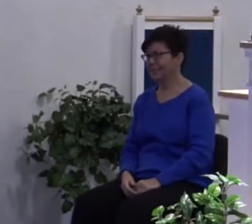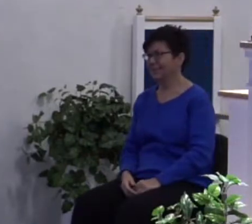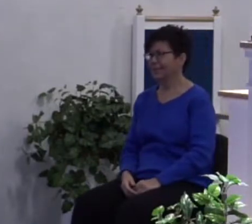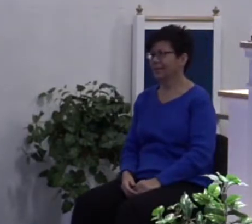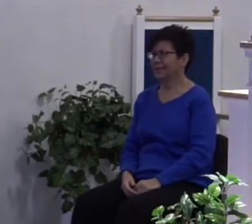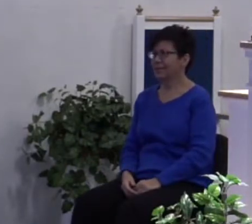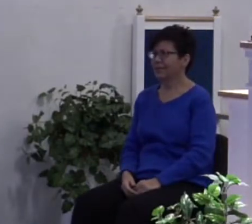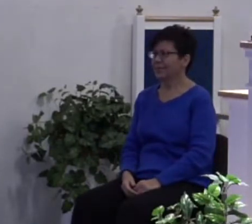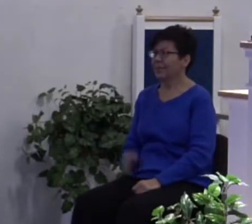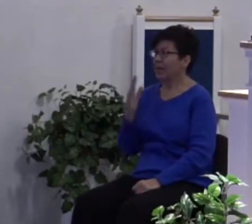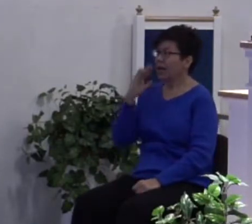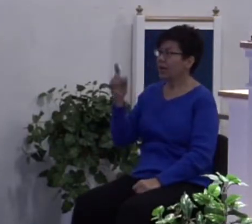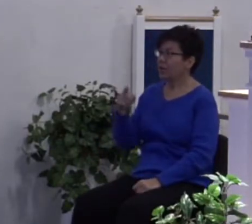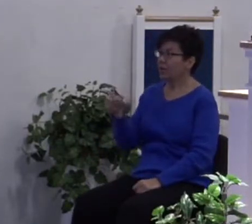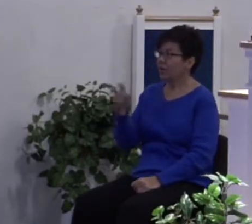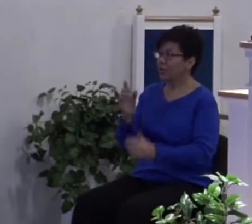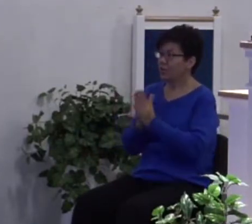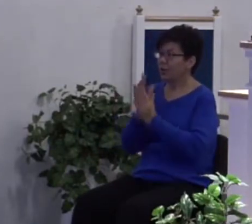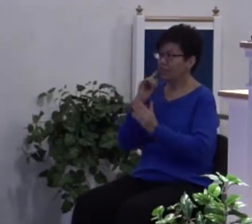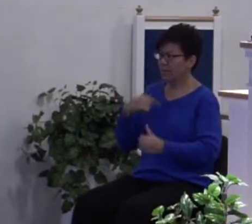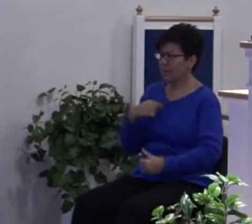I don't know if y should pray for her or pray for me. Just pray.